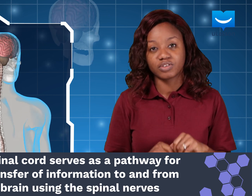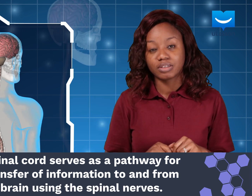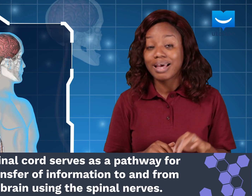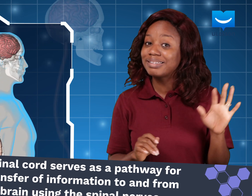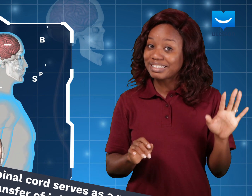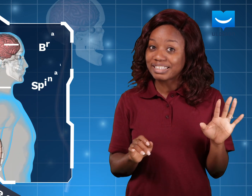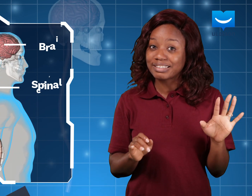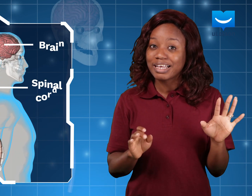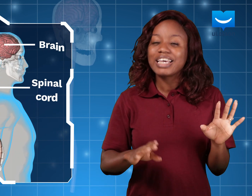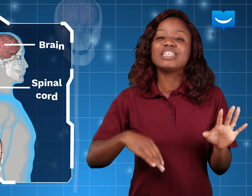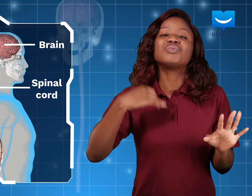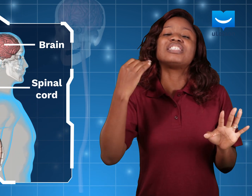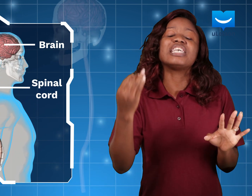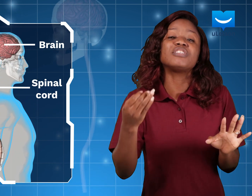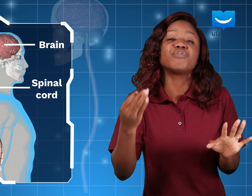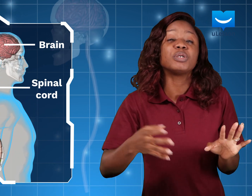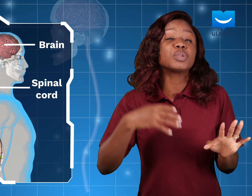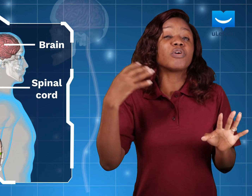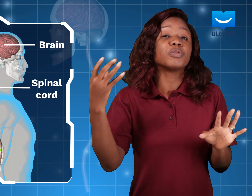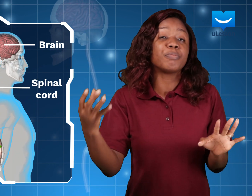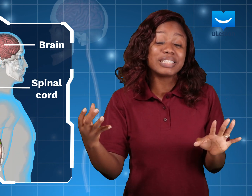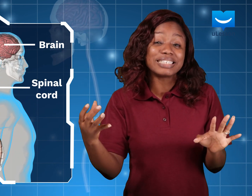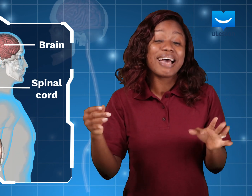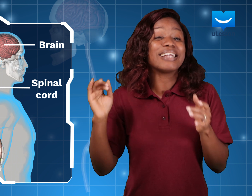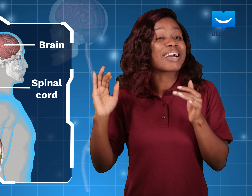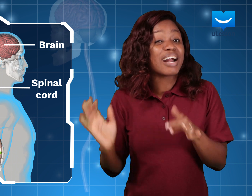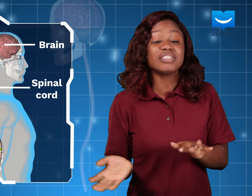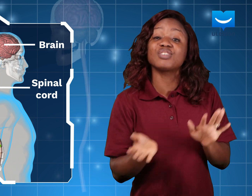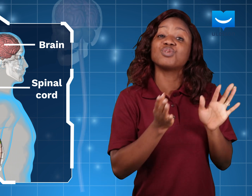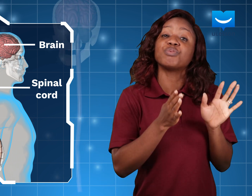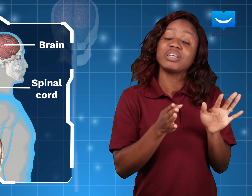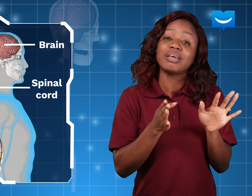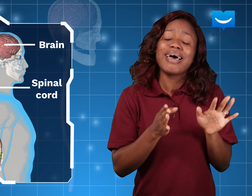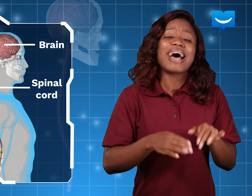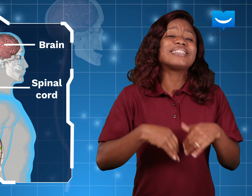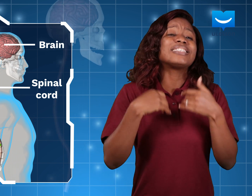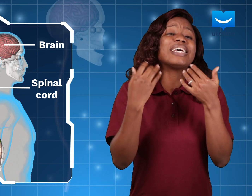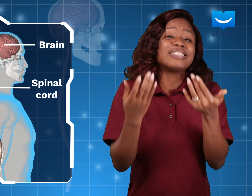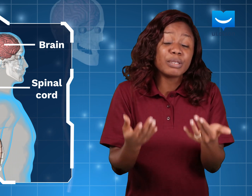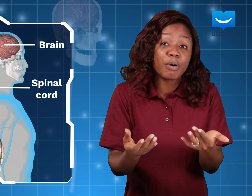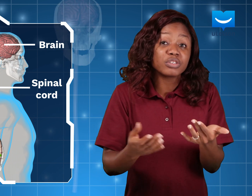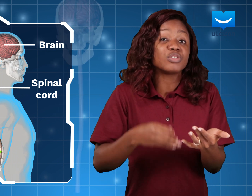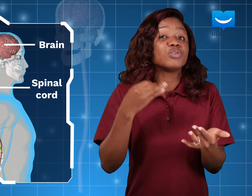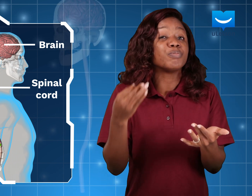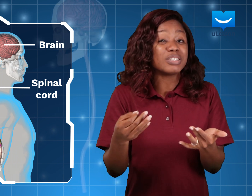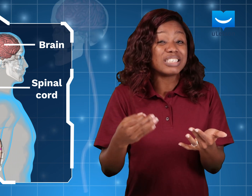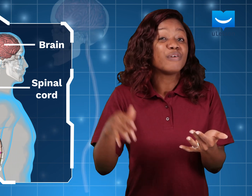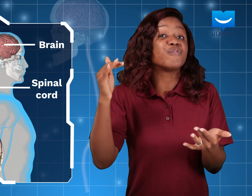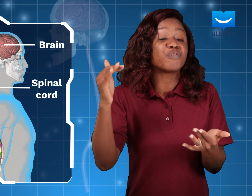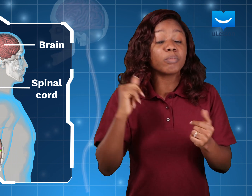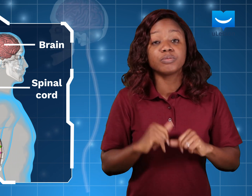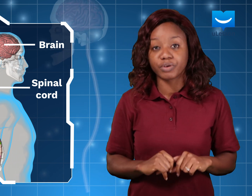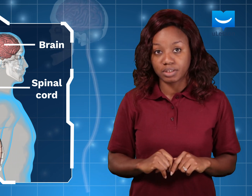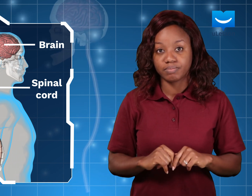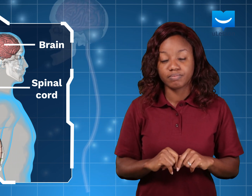nerves. That is, it receives information from the body and carries it to the brain and sends impulses to the body